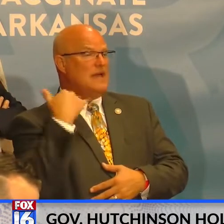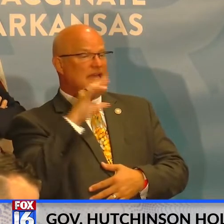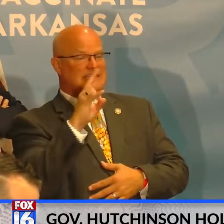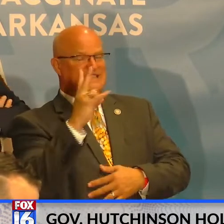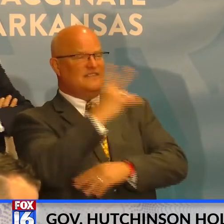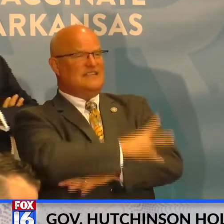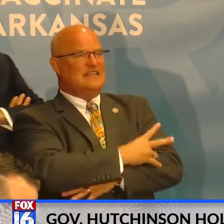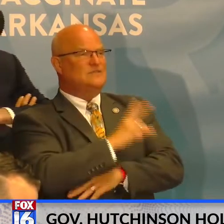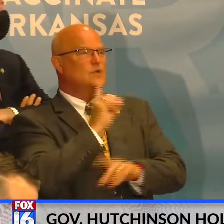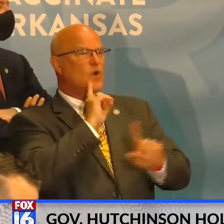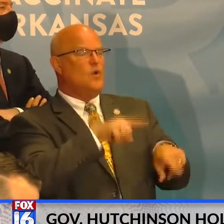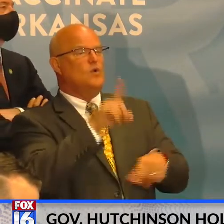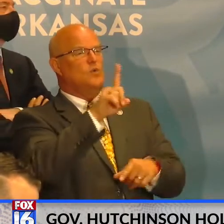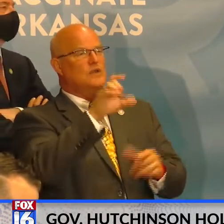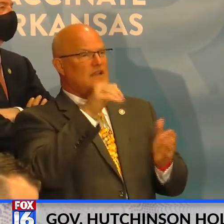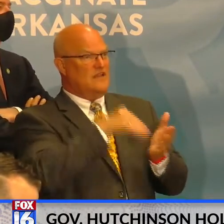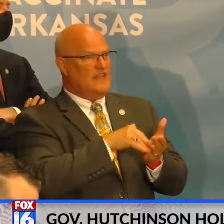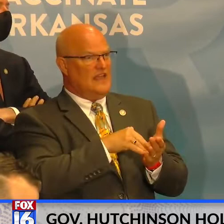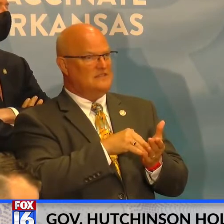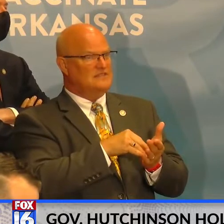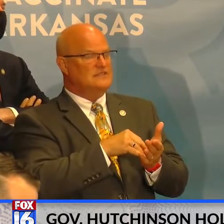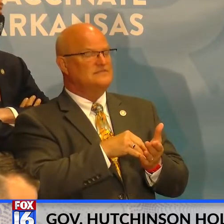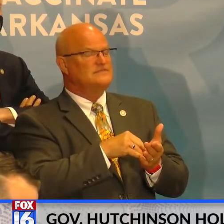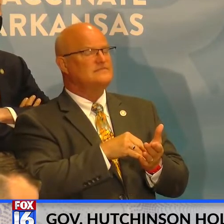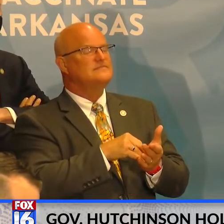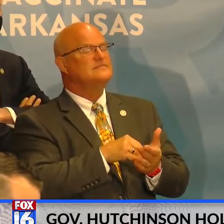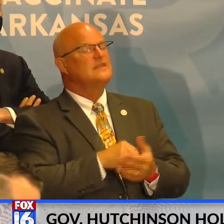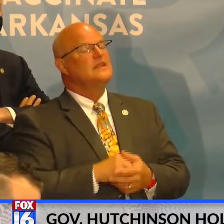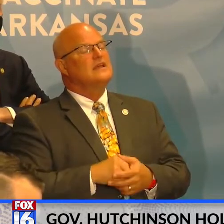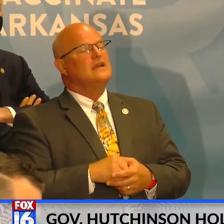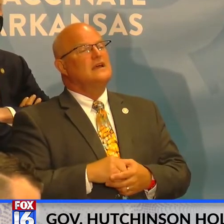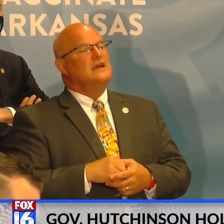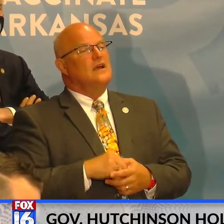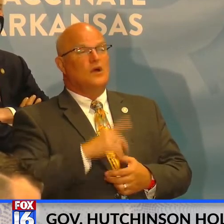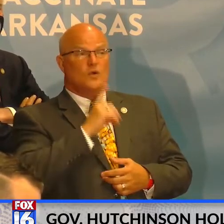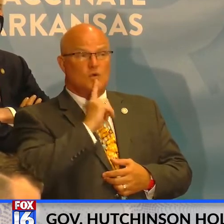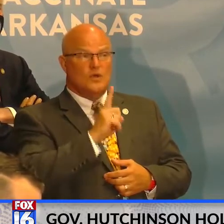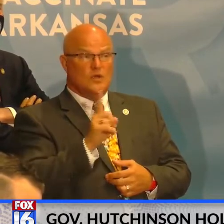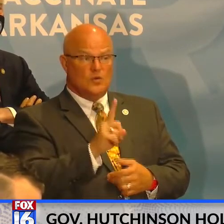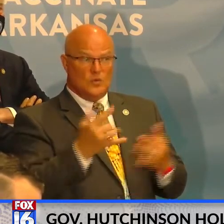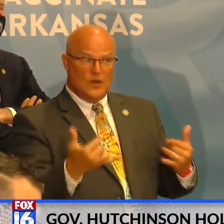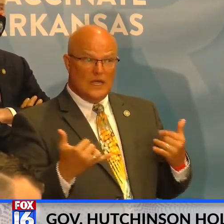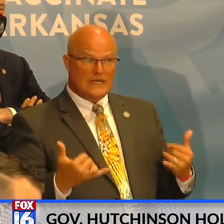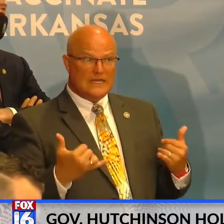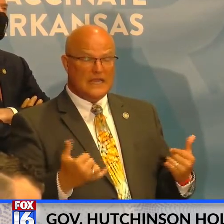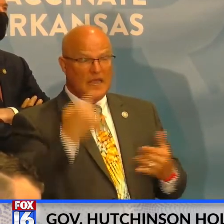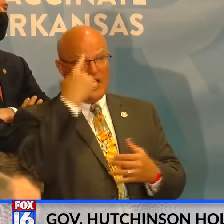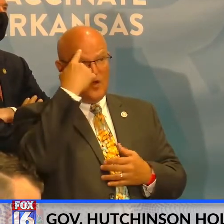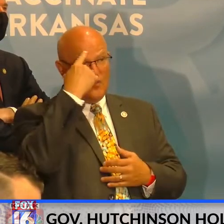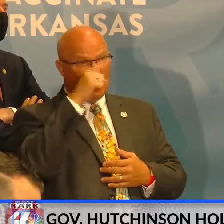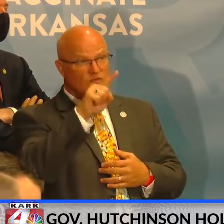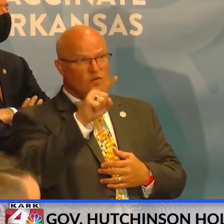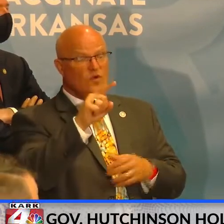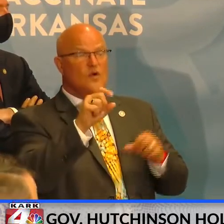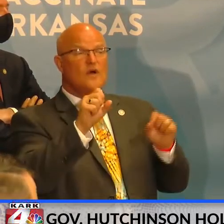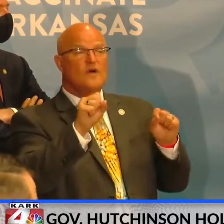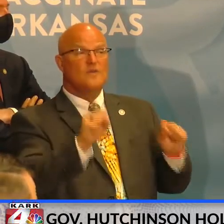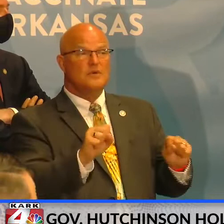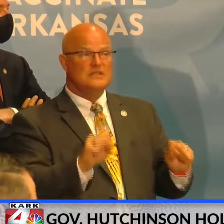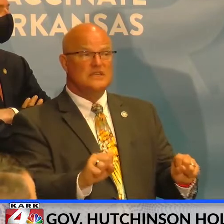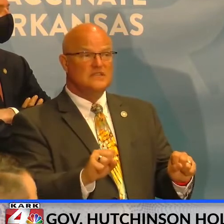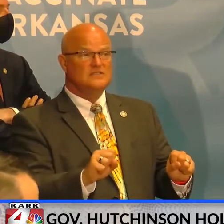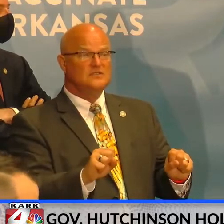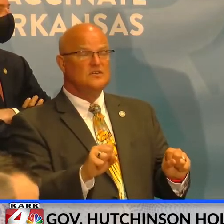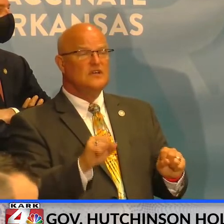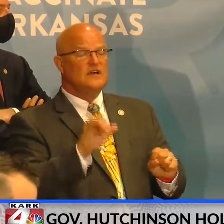days, we ordered just under 100,000 at 99. Um, really where we sit right now for, you know, for the potential of the